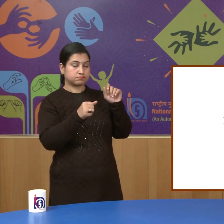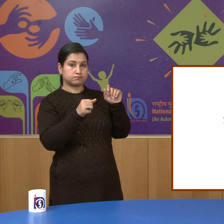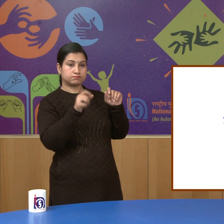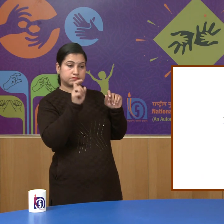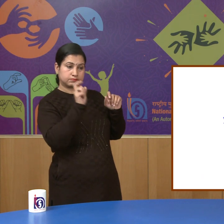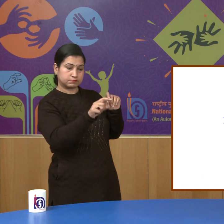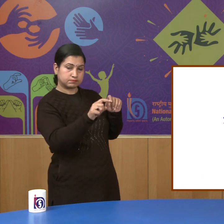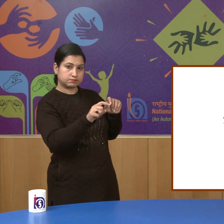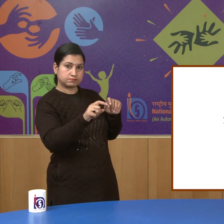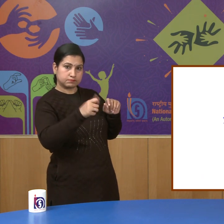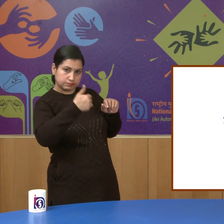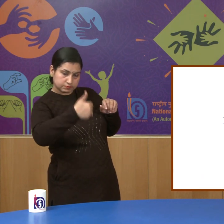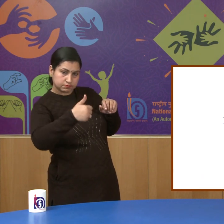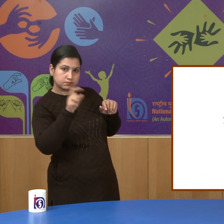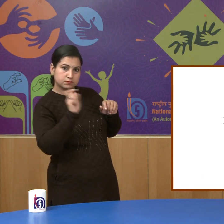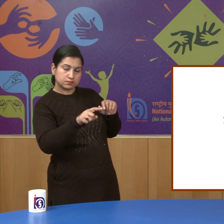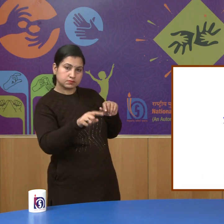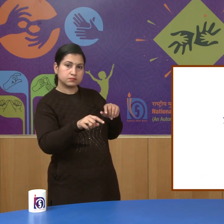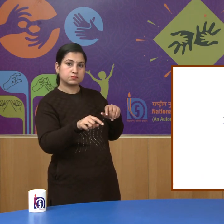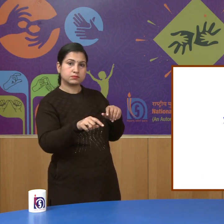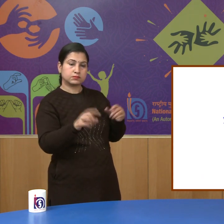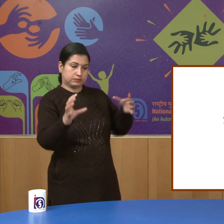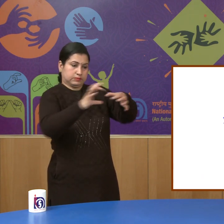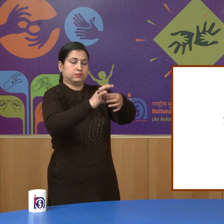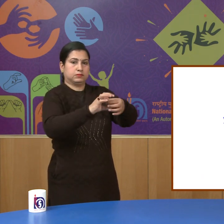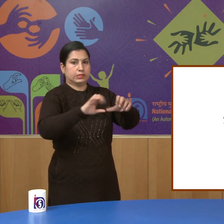to our www.nios youtube channel